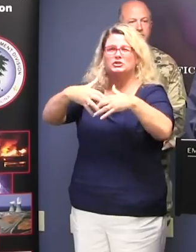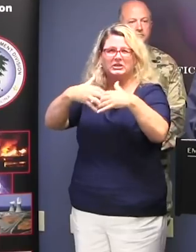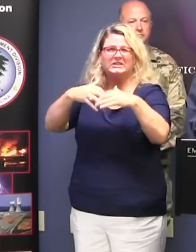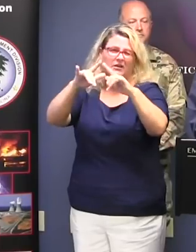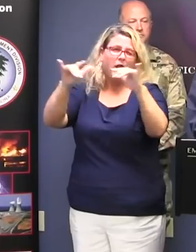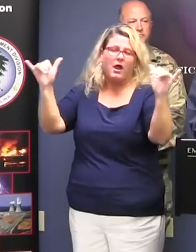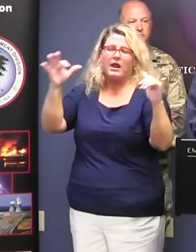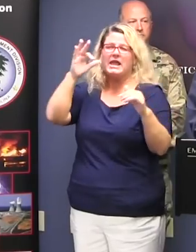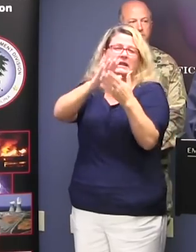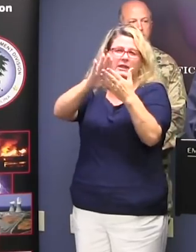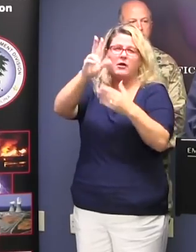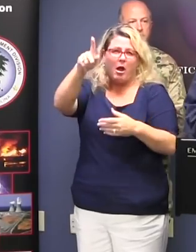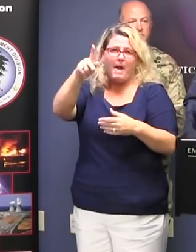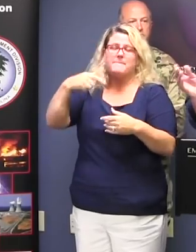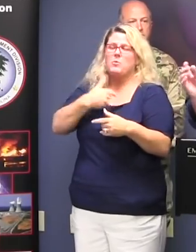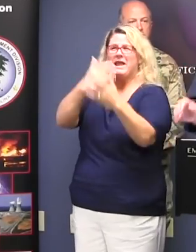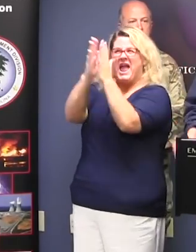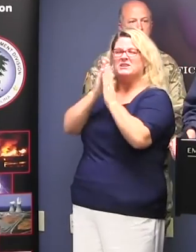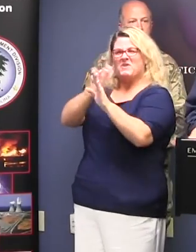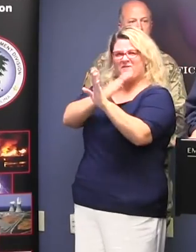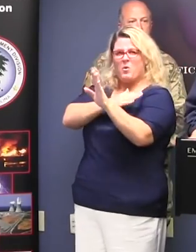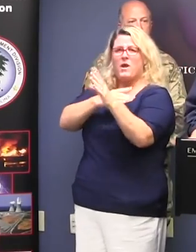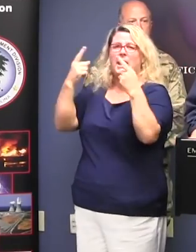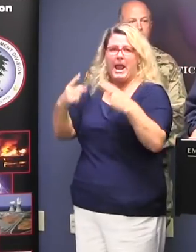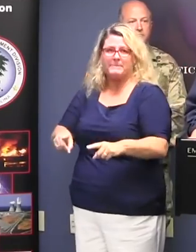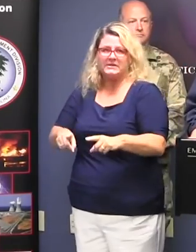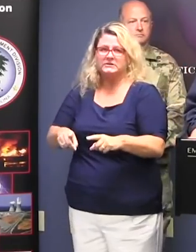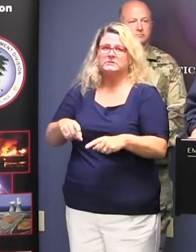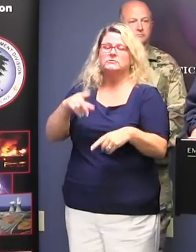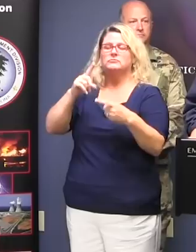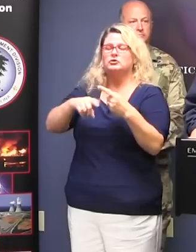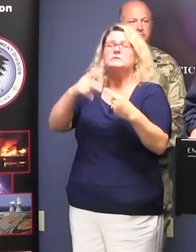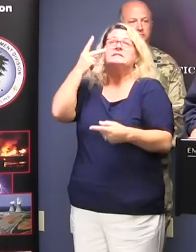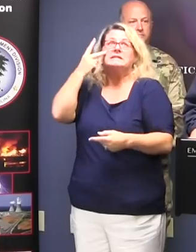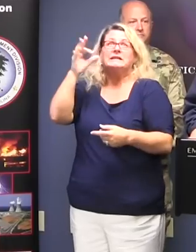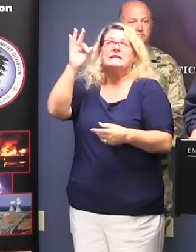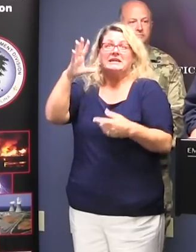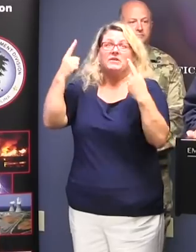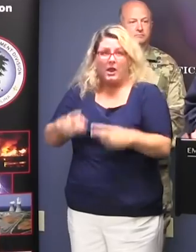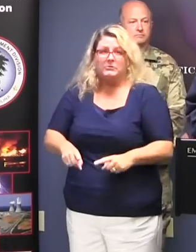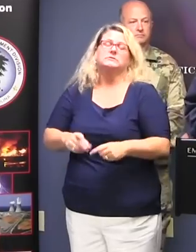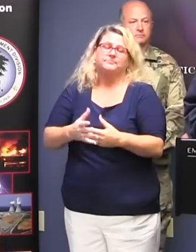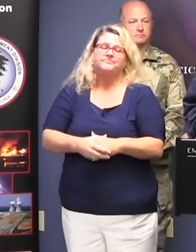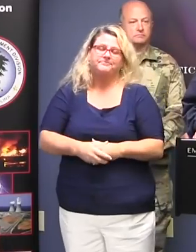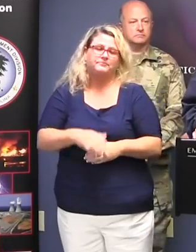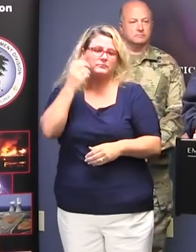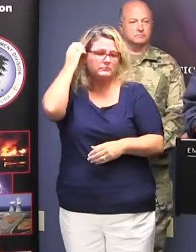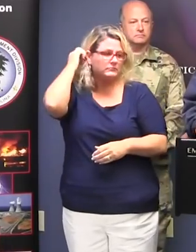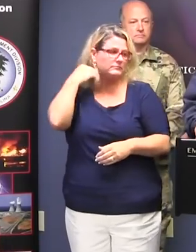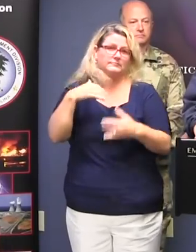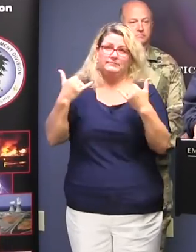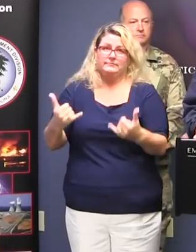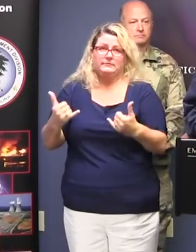need to clean up and fix whatever damage results from this, what is now a hurricane. With that, I'd